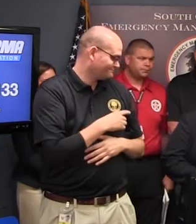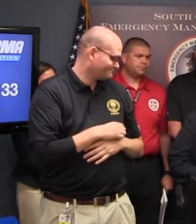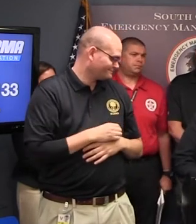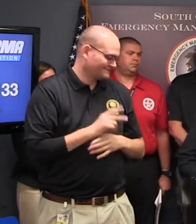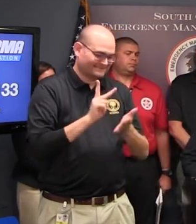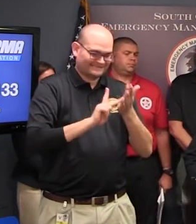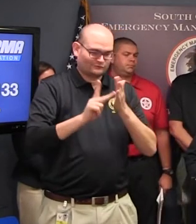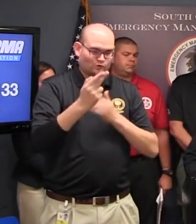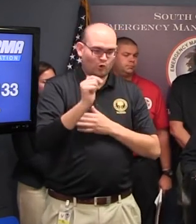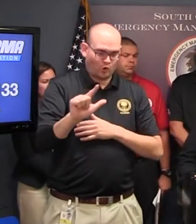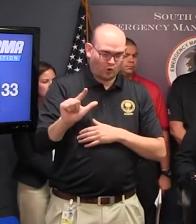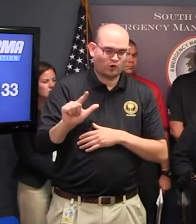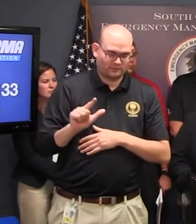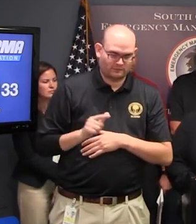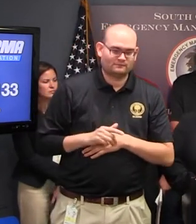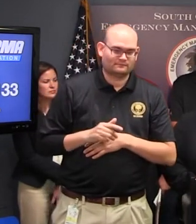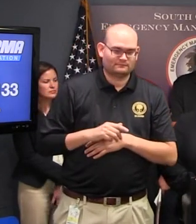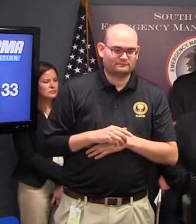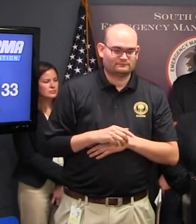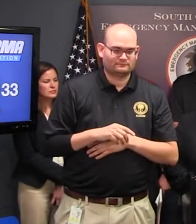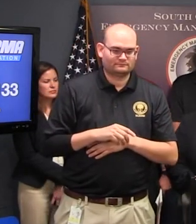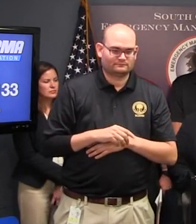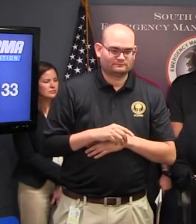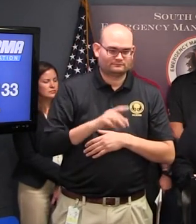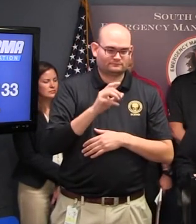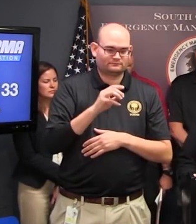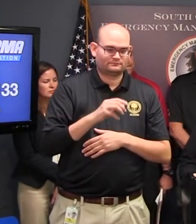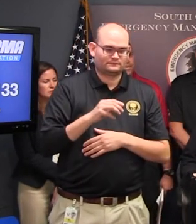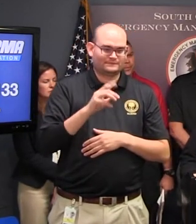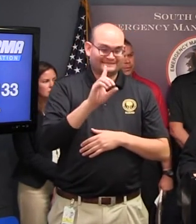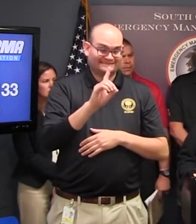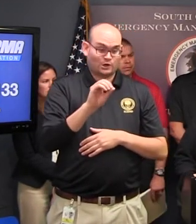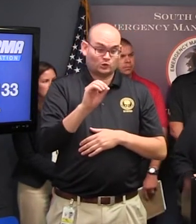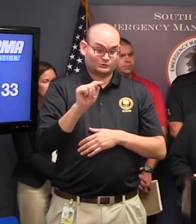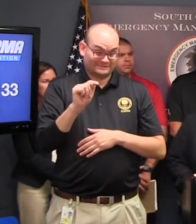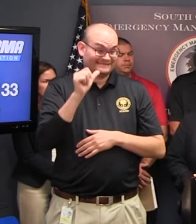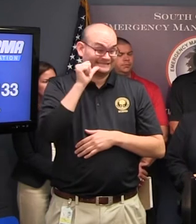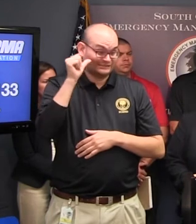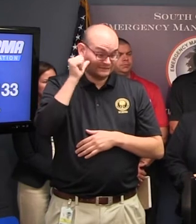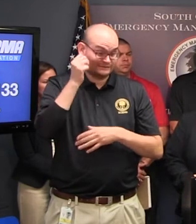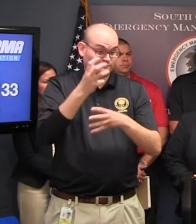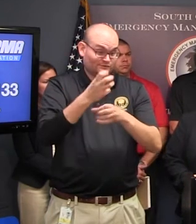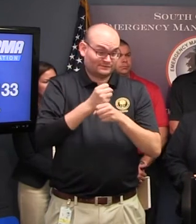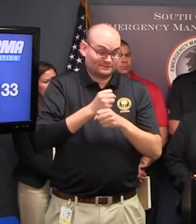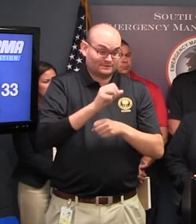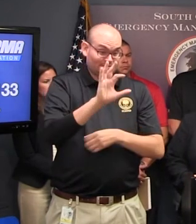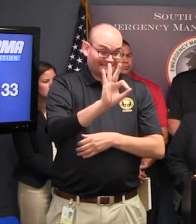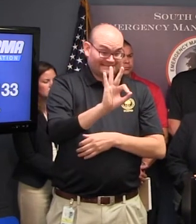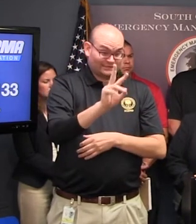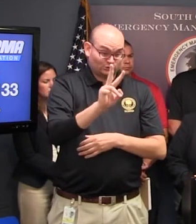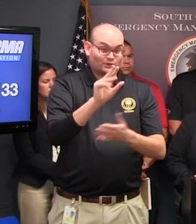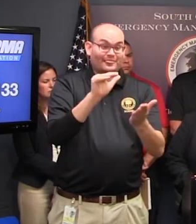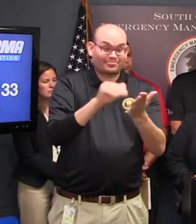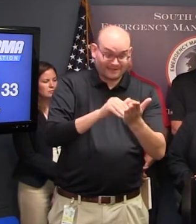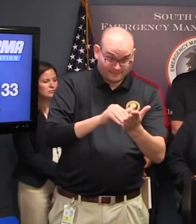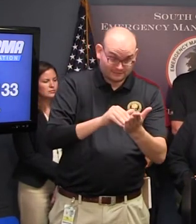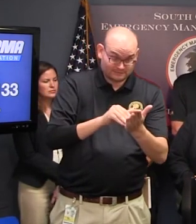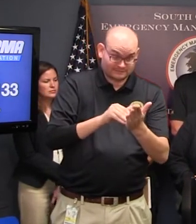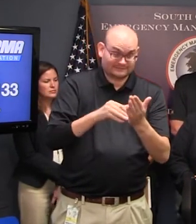governor I mentioned yesterday that we had received about 92,000 additional traffic loadings on our